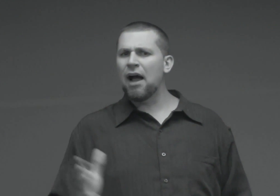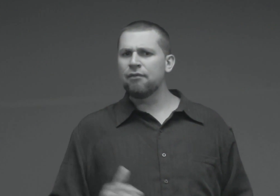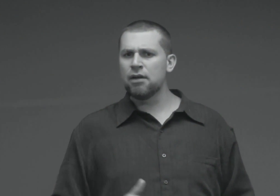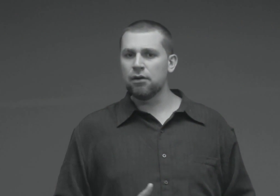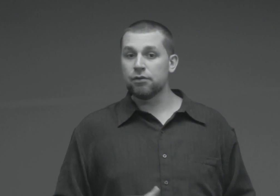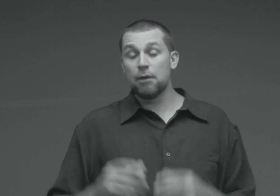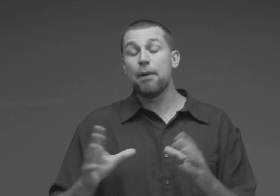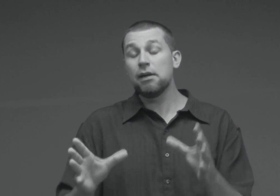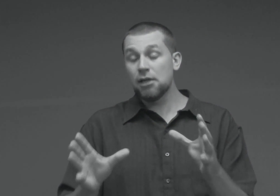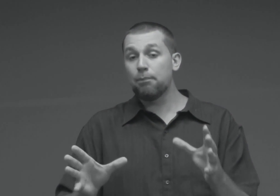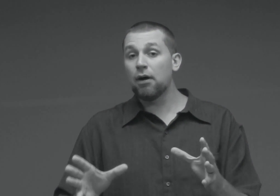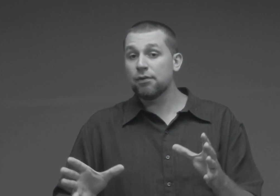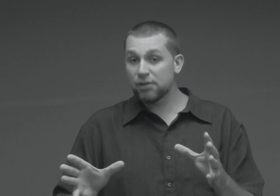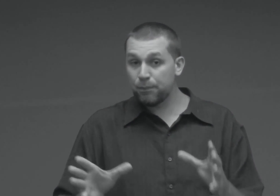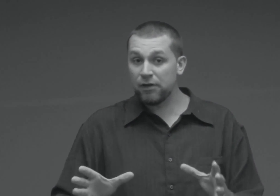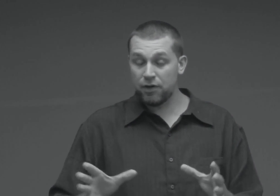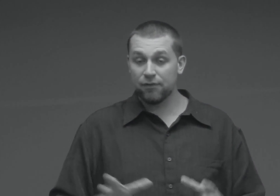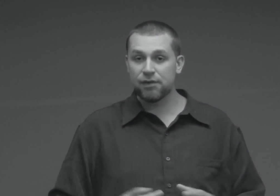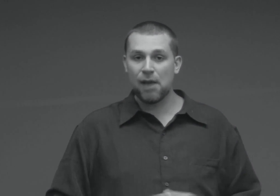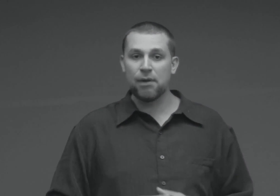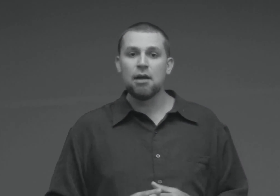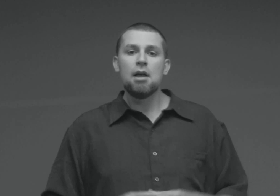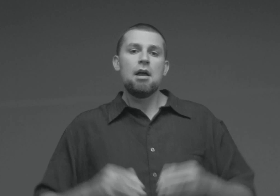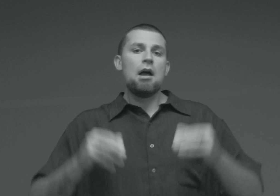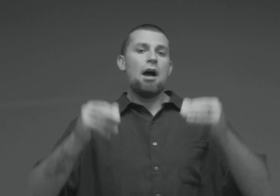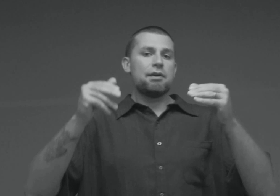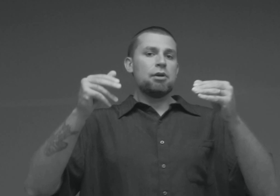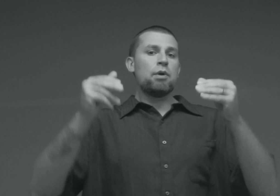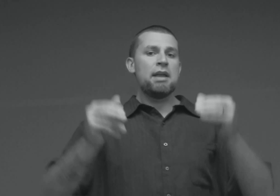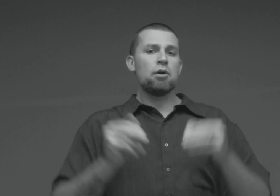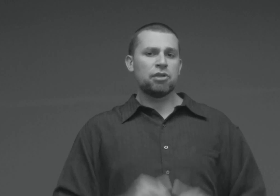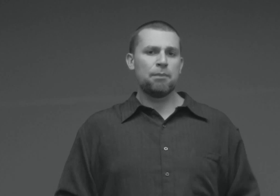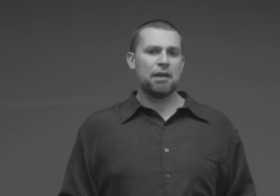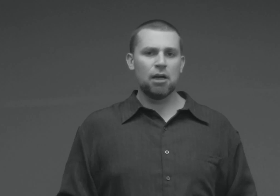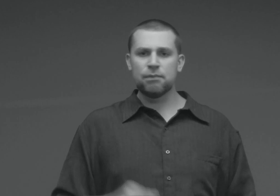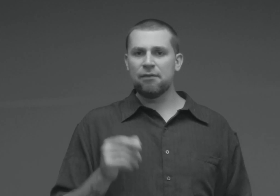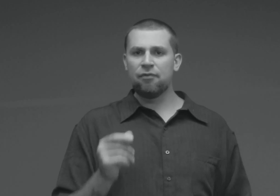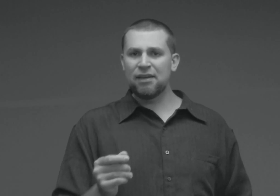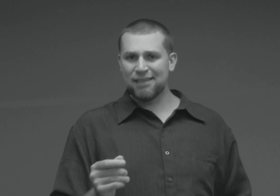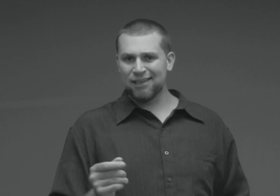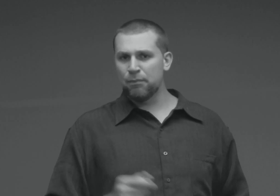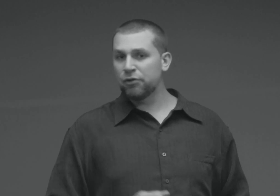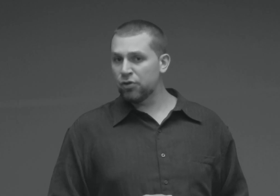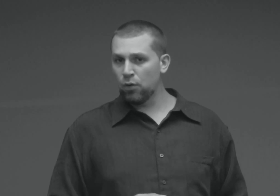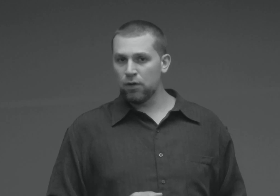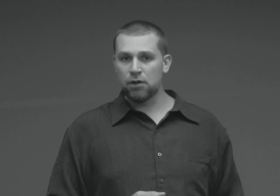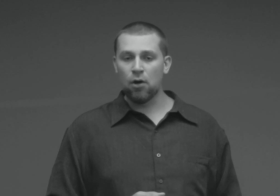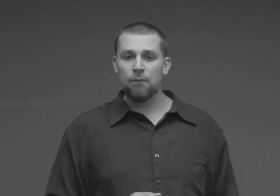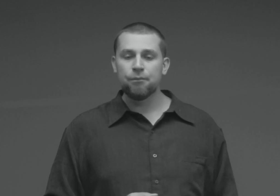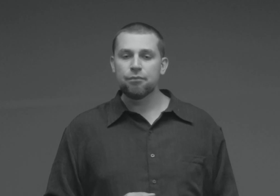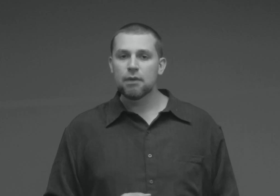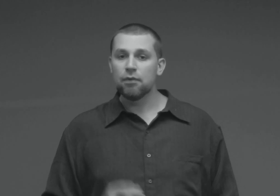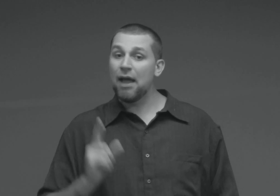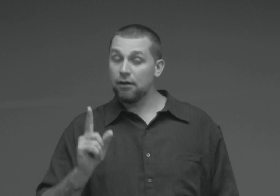five years, depending upon the species of salmon until he or she becomes a physically mature adult, then